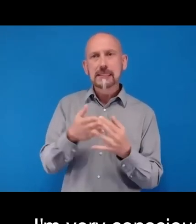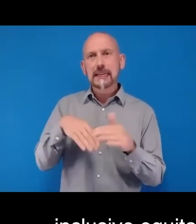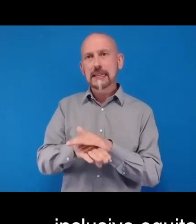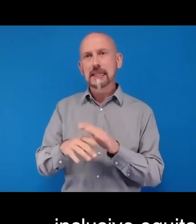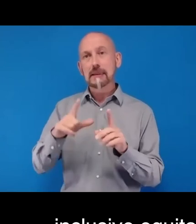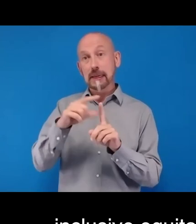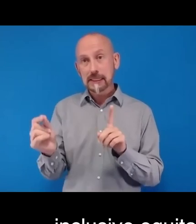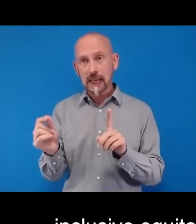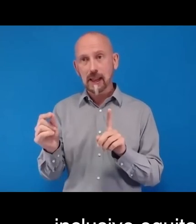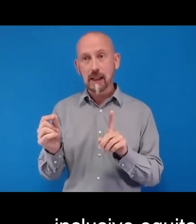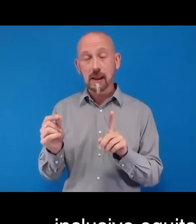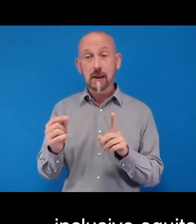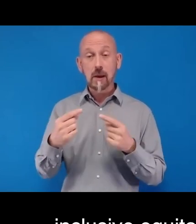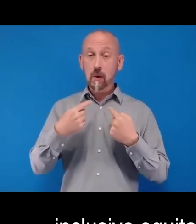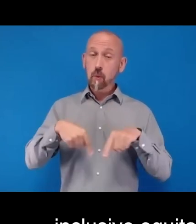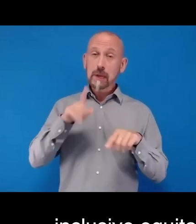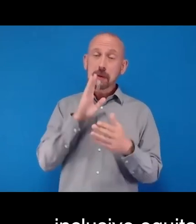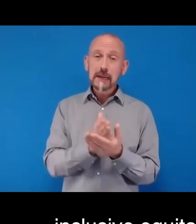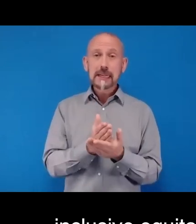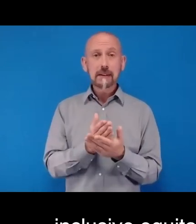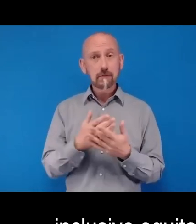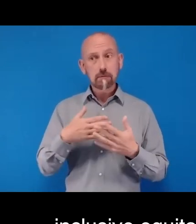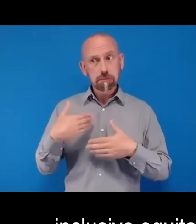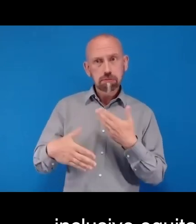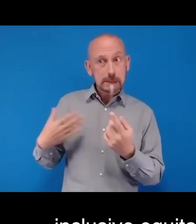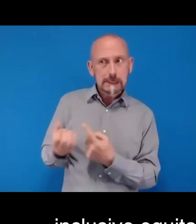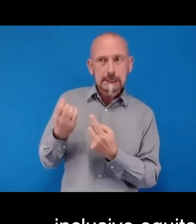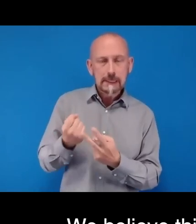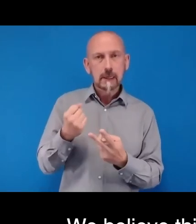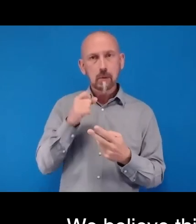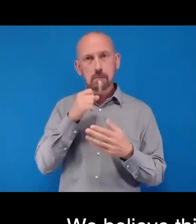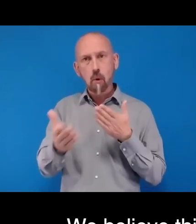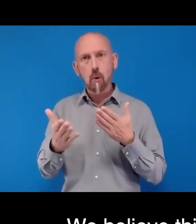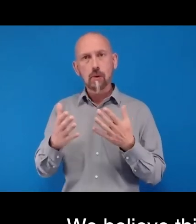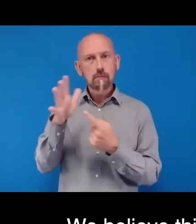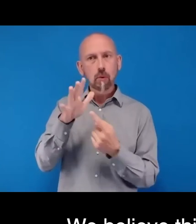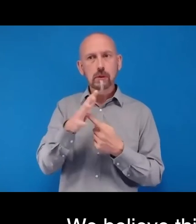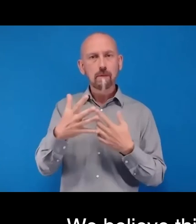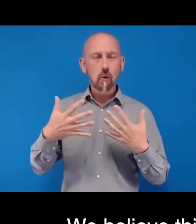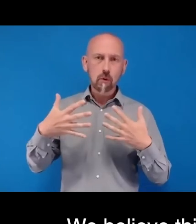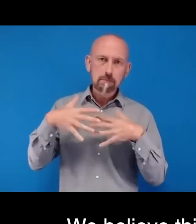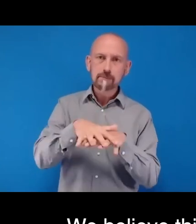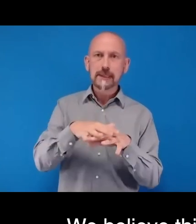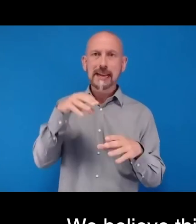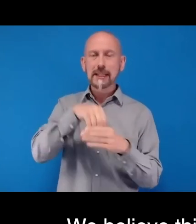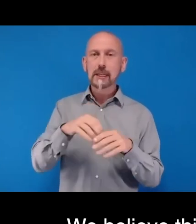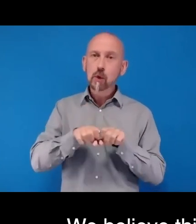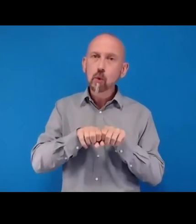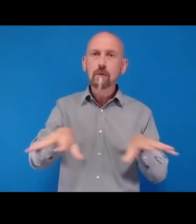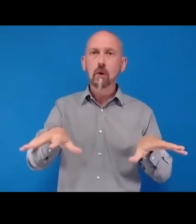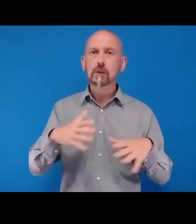we believe this is making strong strides towards eye care integration within the universal health coverage. Thank you.